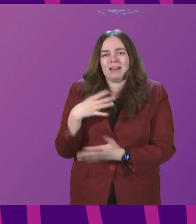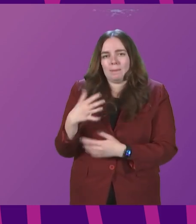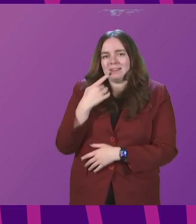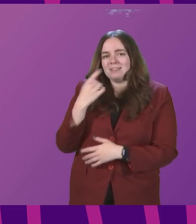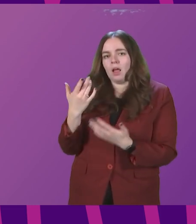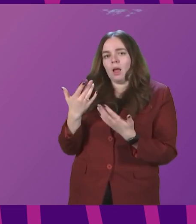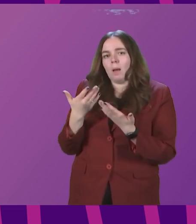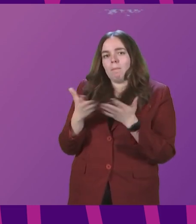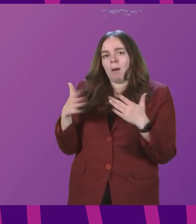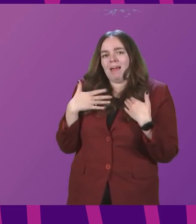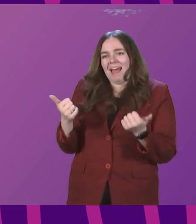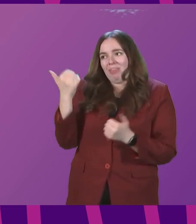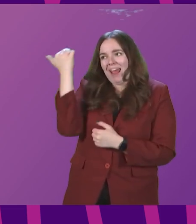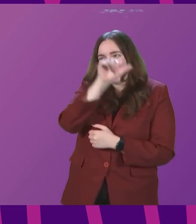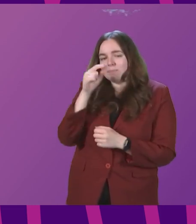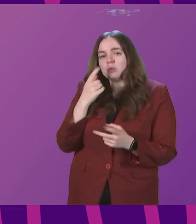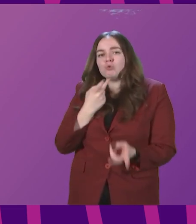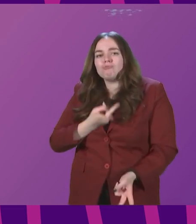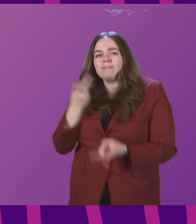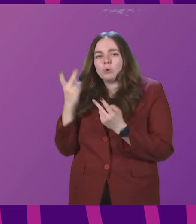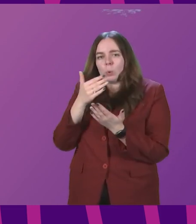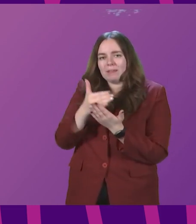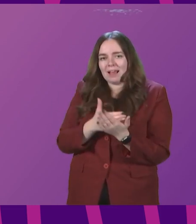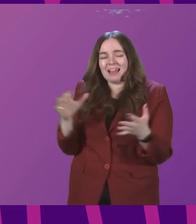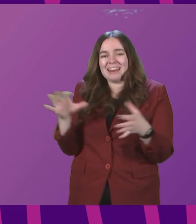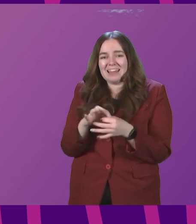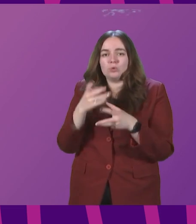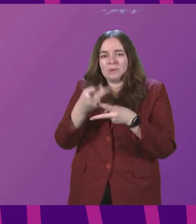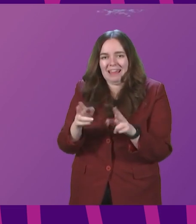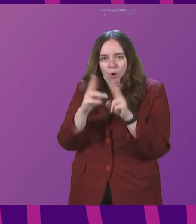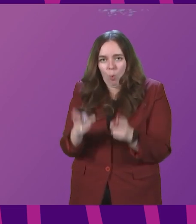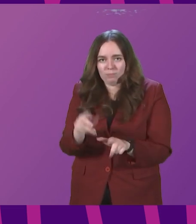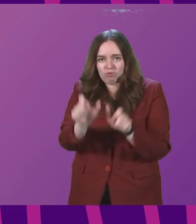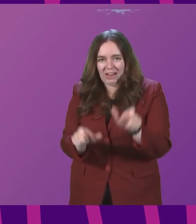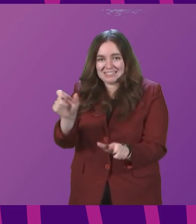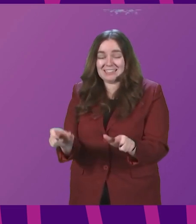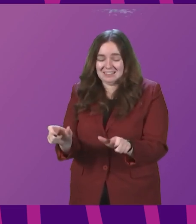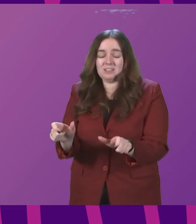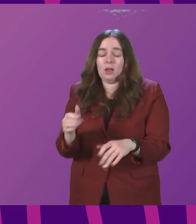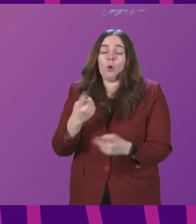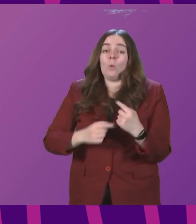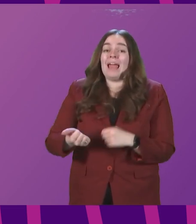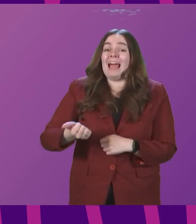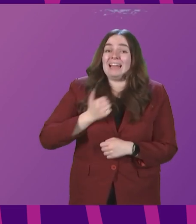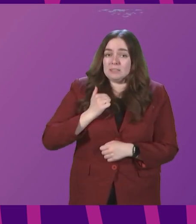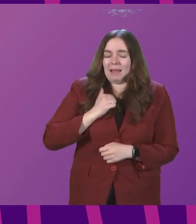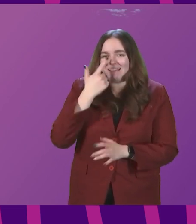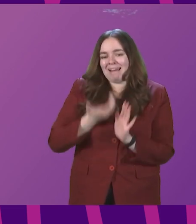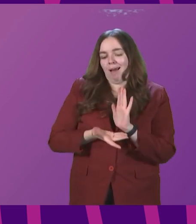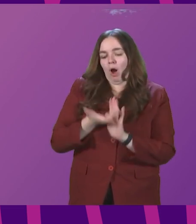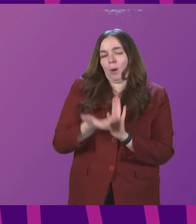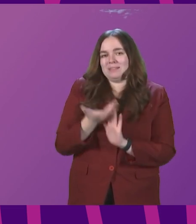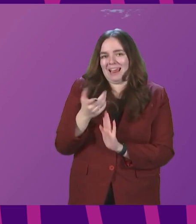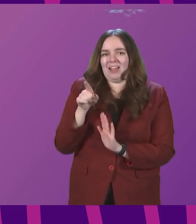health experts to review the guidelines currently in place around self-isolation for care home residents, and we expect to be able to update that